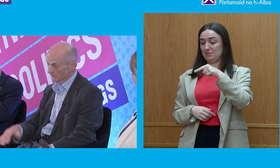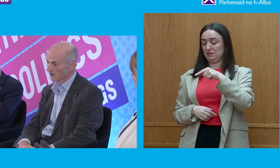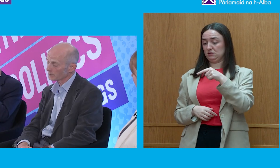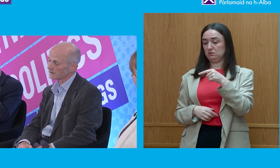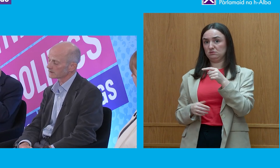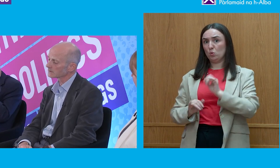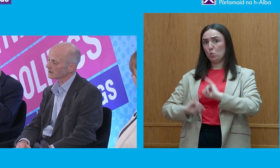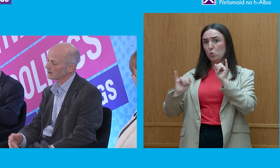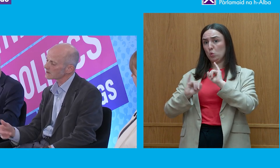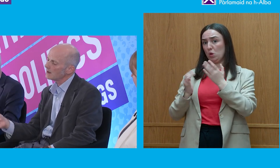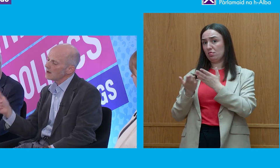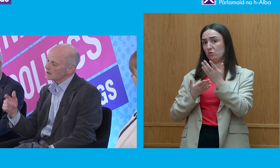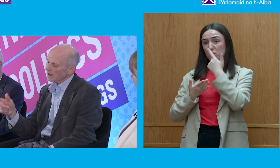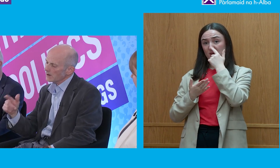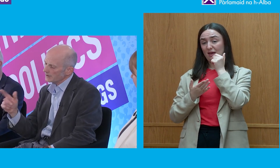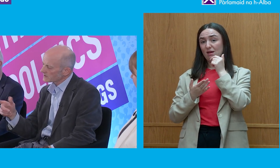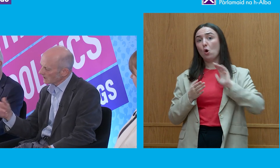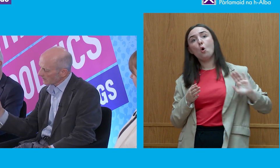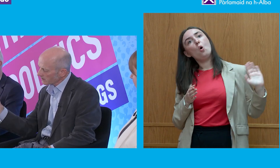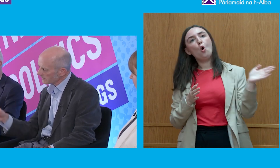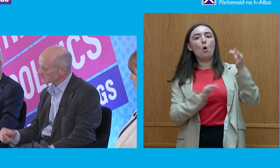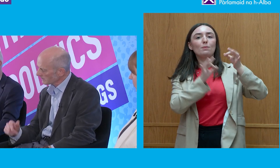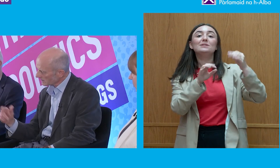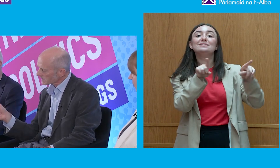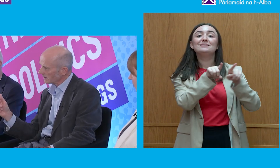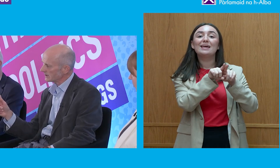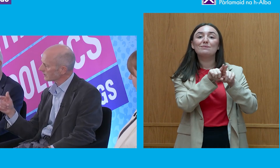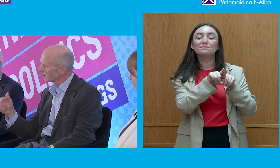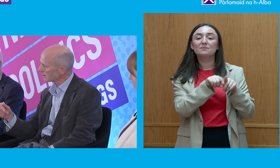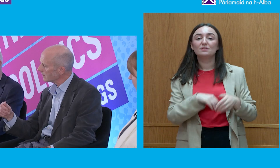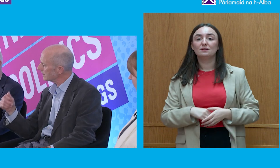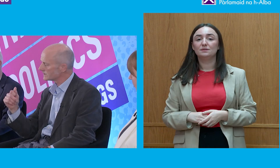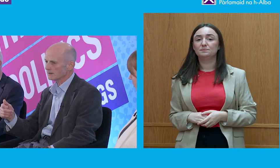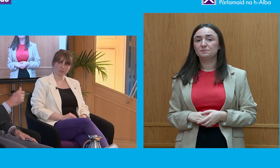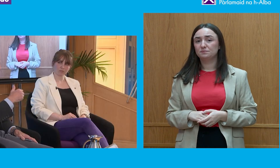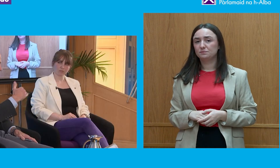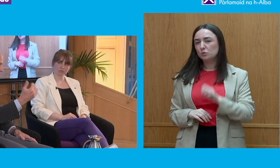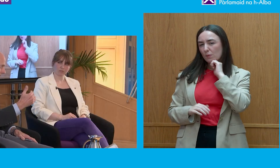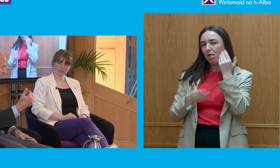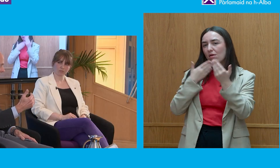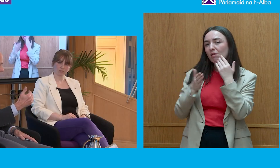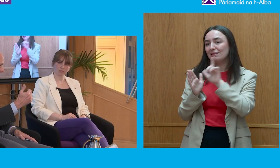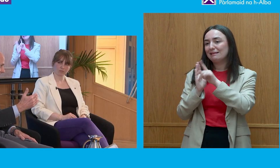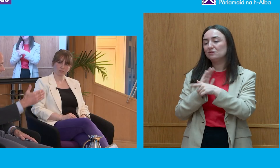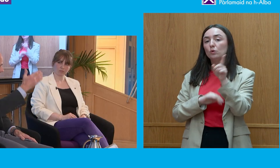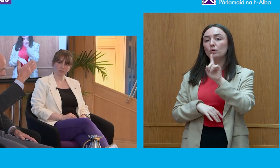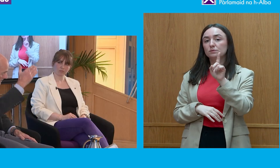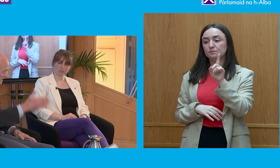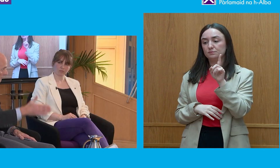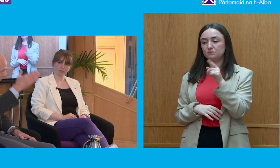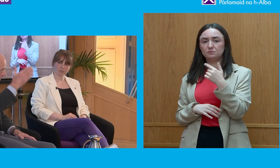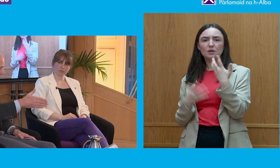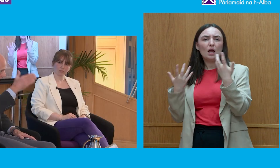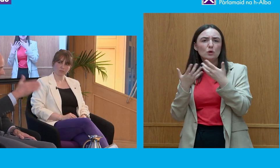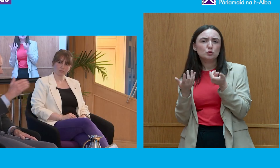misdemeanours with the whole political class. So just to give a clue as to something I'll say later on in terms of how do you deal with this, there